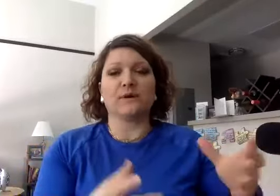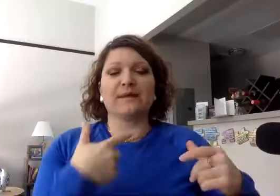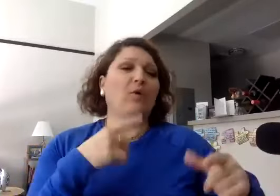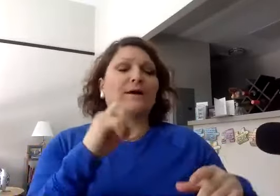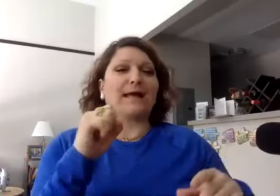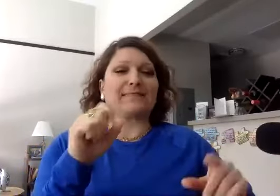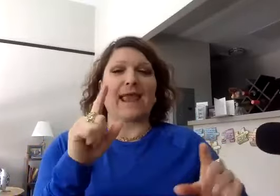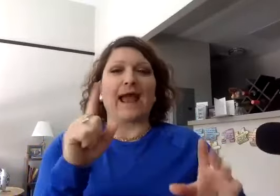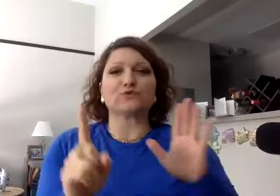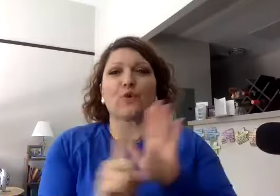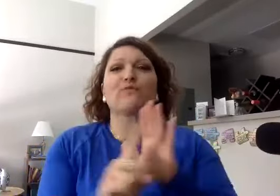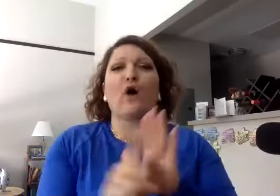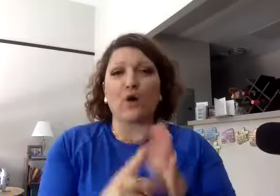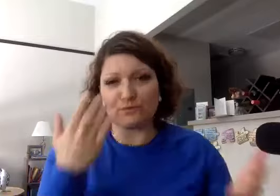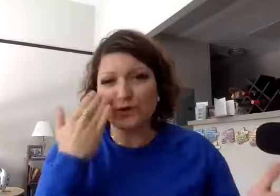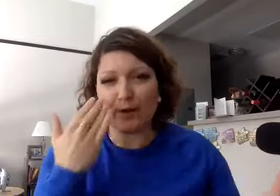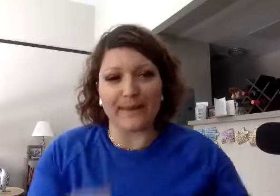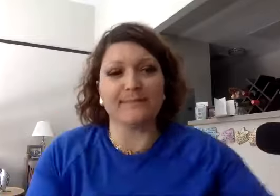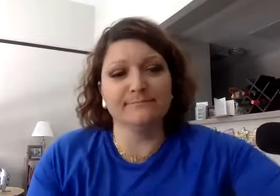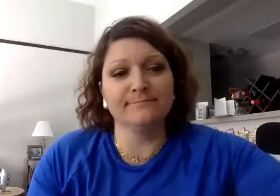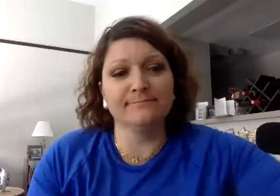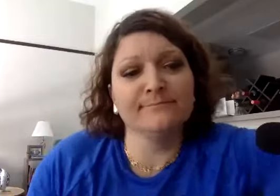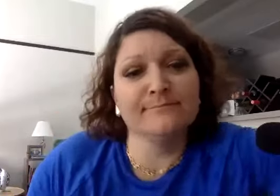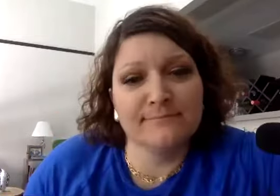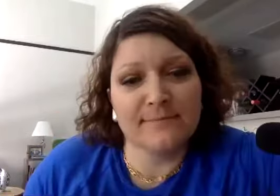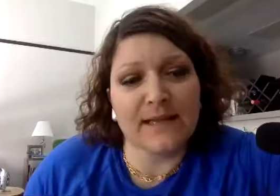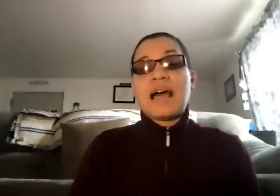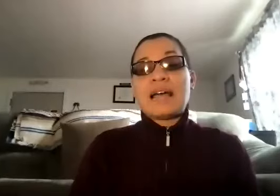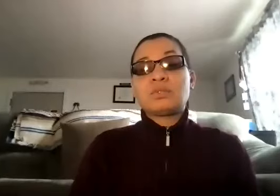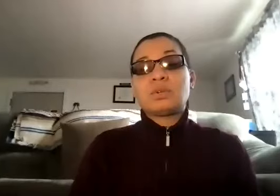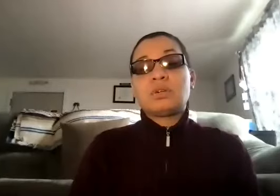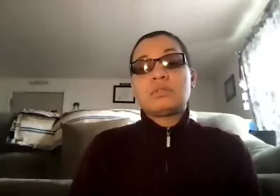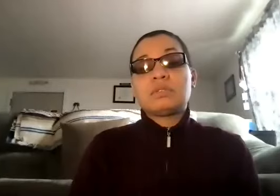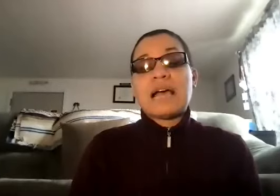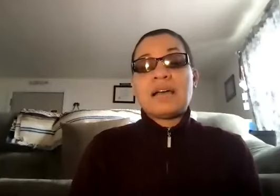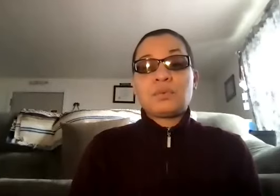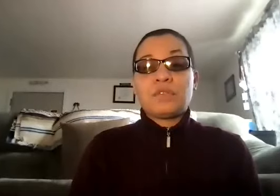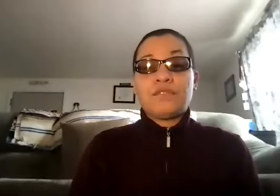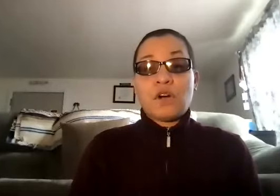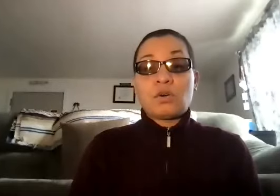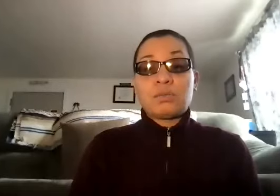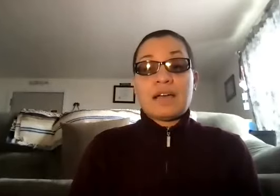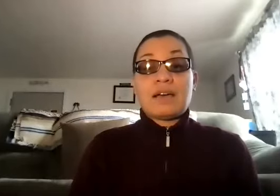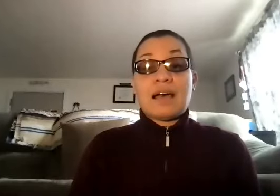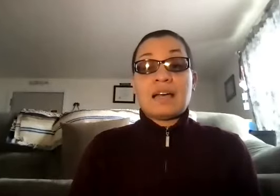or like the actual phone, you know what mean? So the actual, the actual phone that I